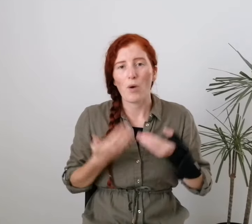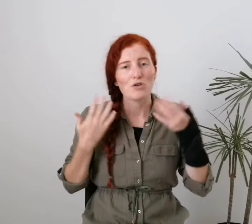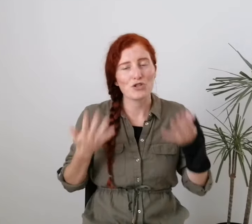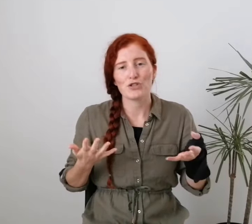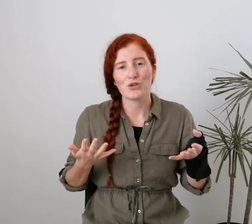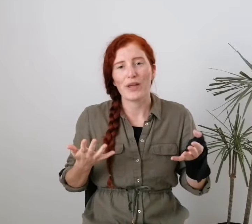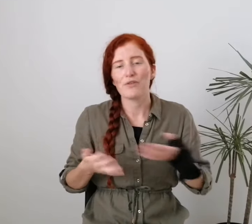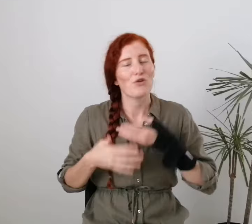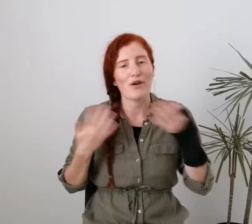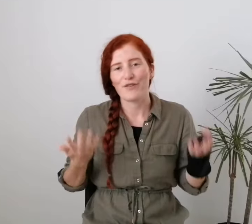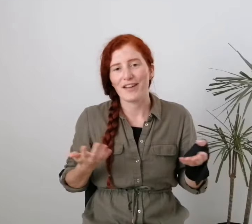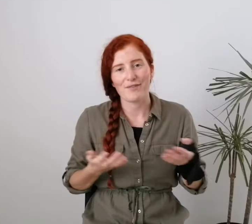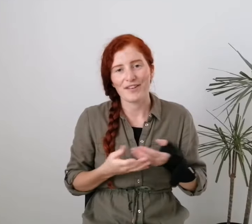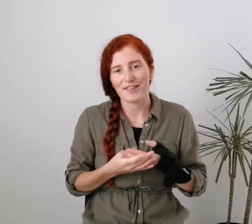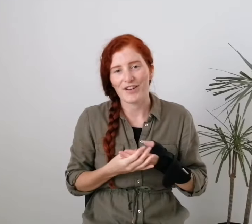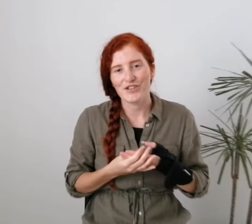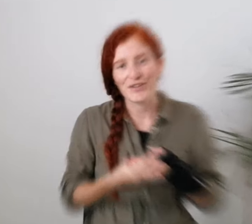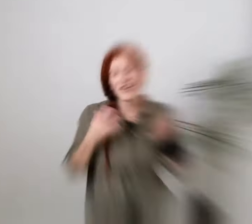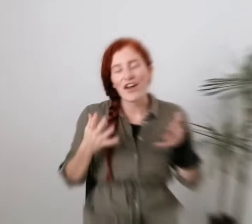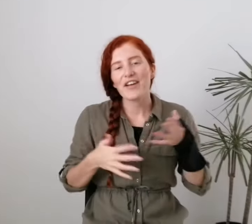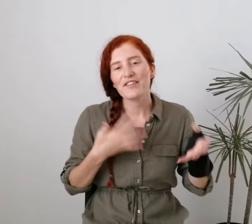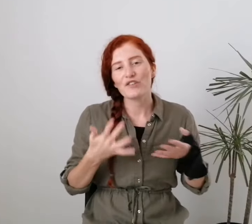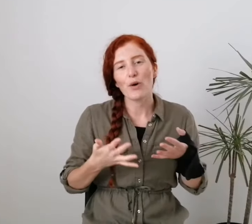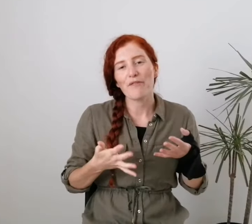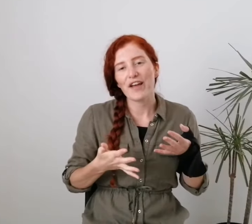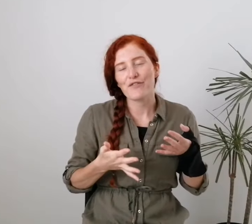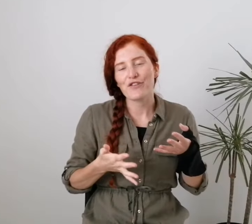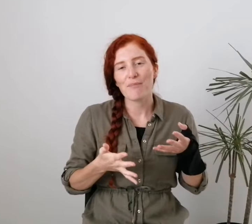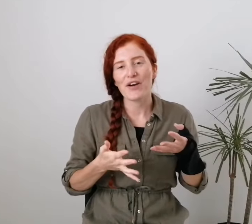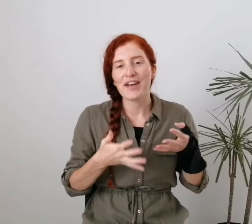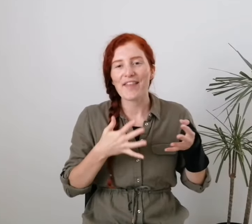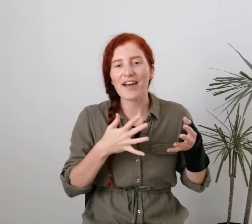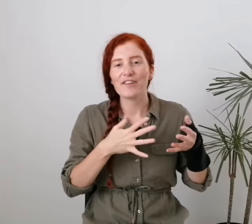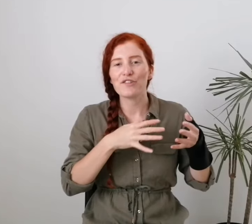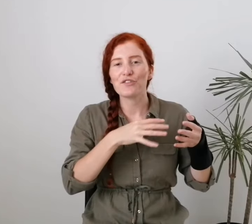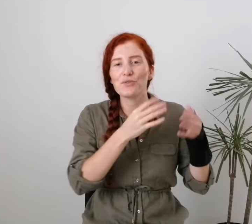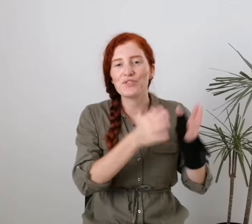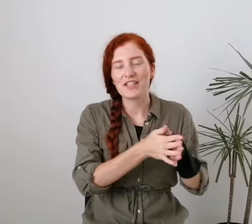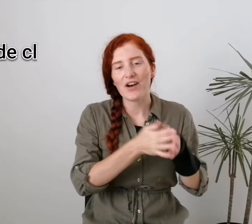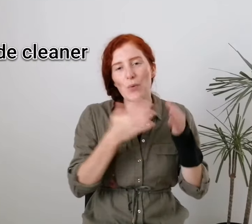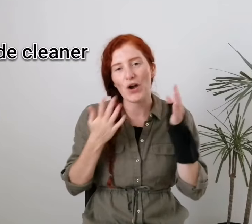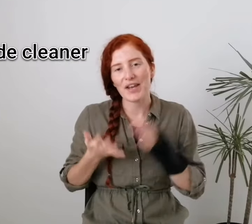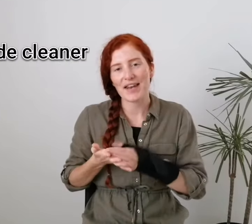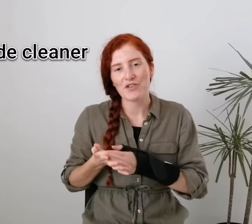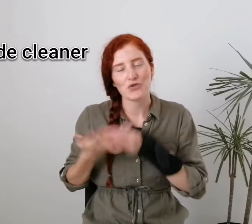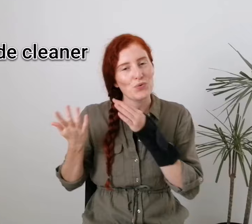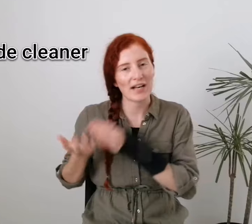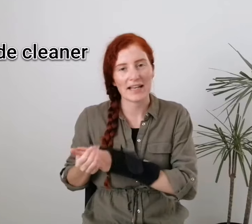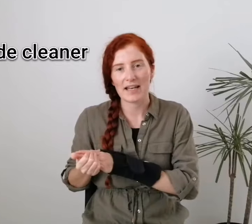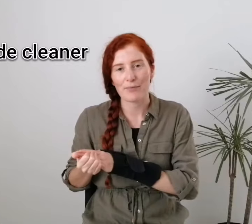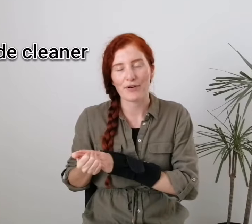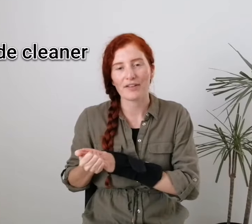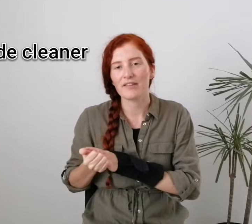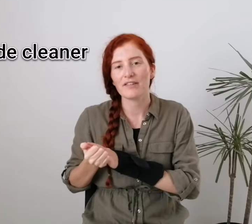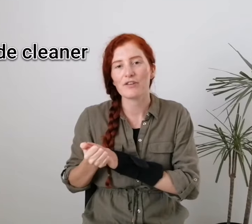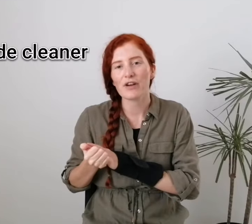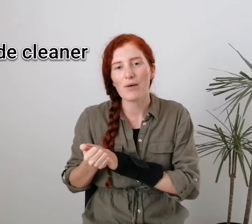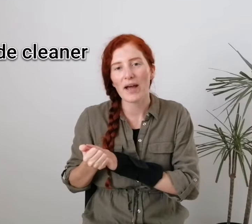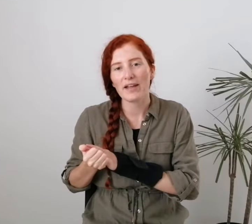whilst just doing your everyday research. Nine is a top favourite of mine, and that is to use DIY natural cleaning products. This is a great way